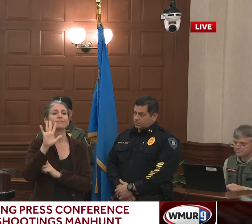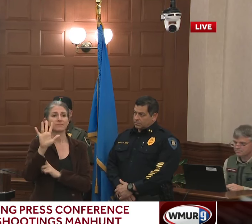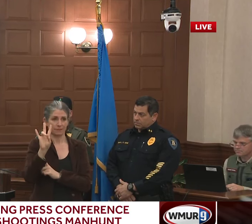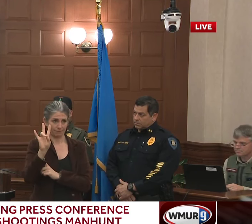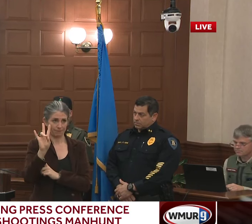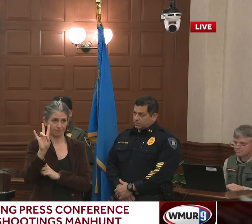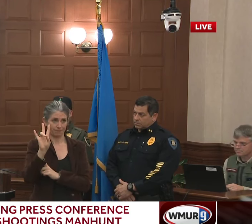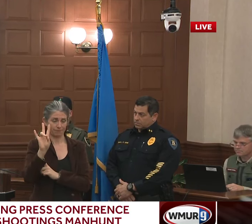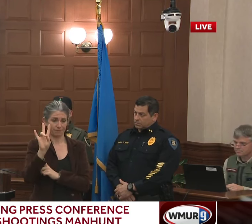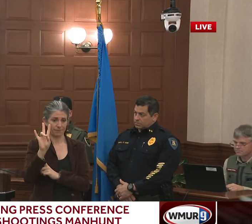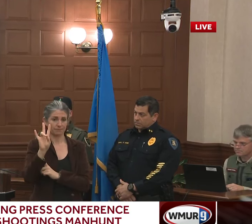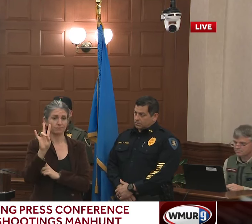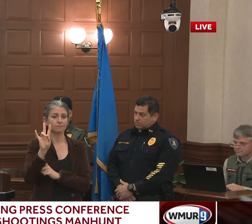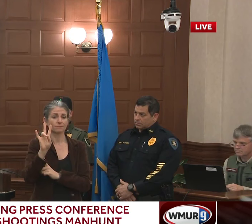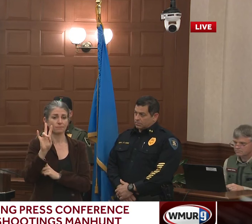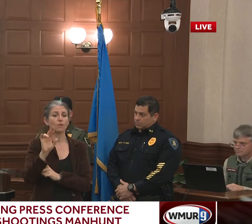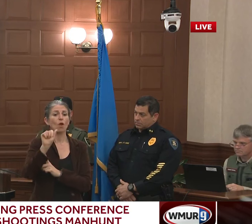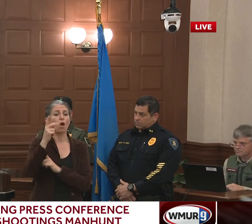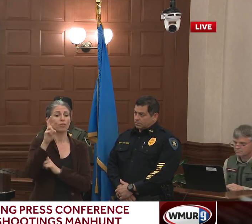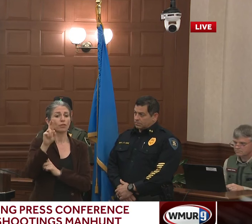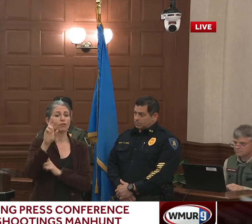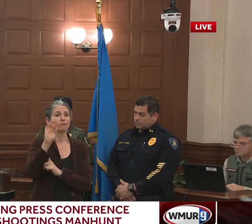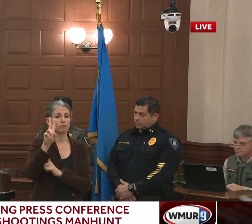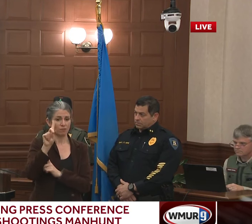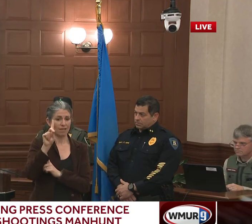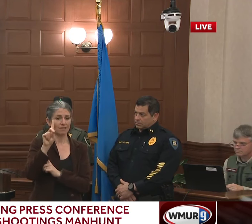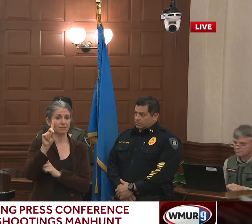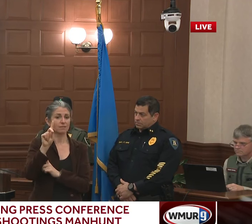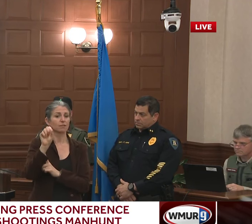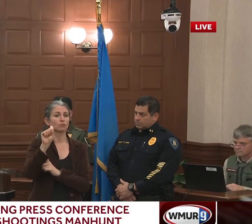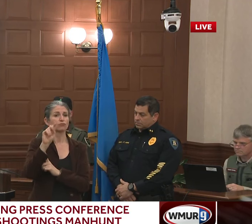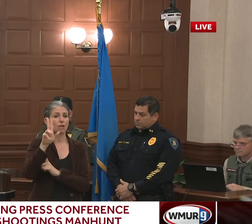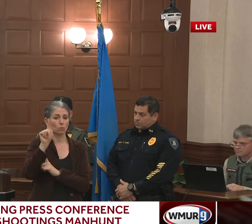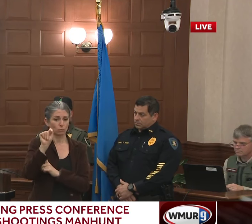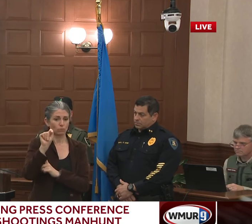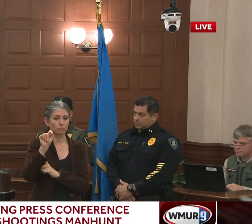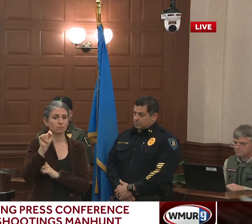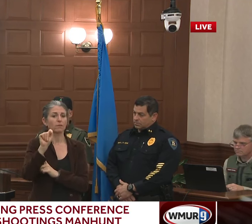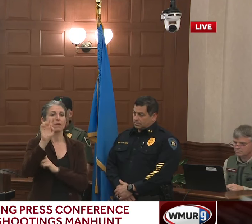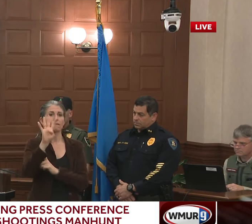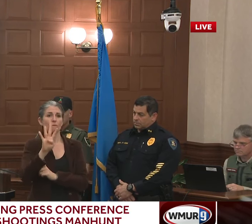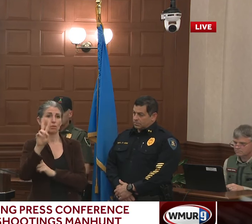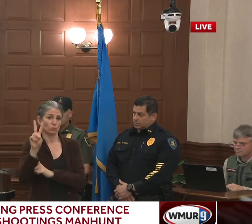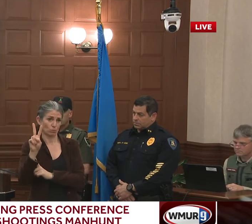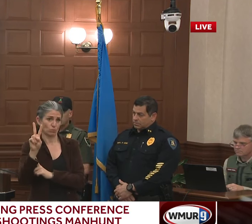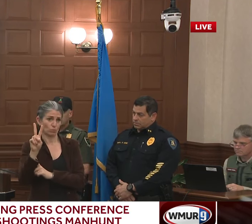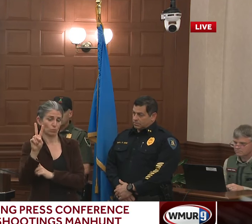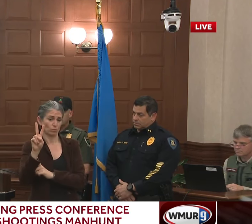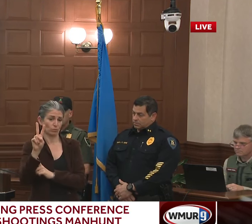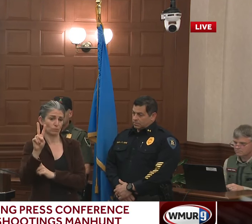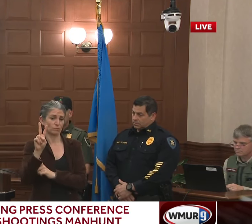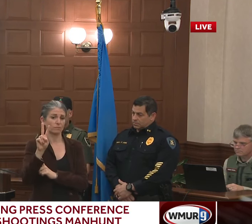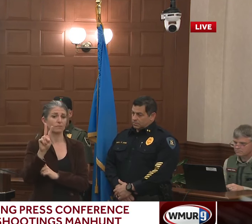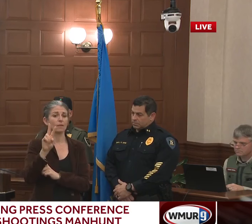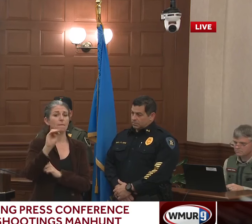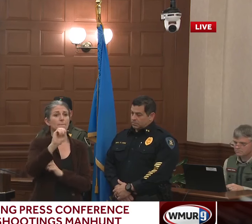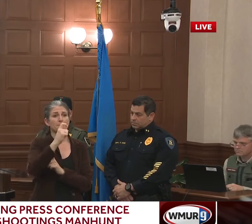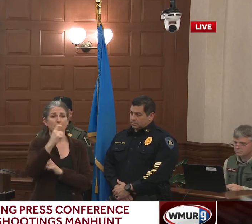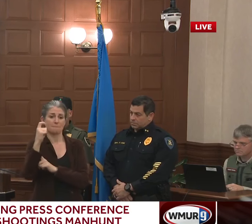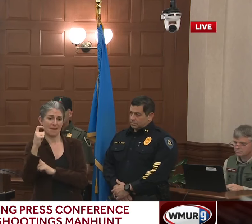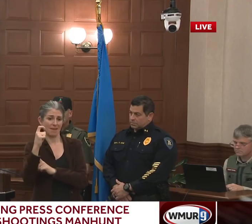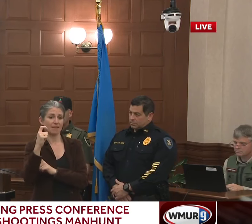Arthur Fred Strout, 42. Max A. Hathaway, 35.